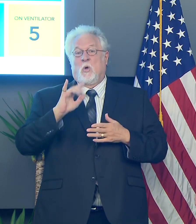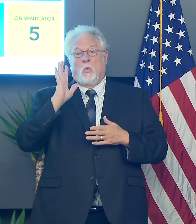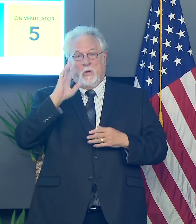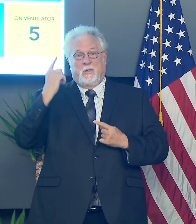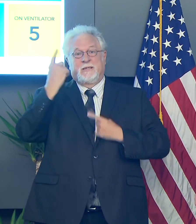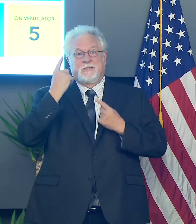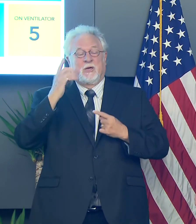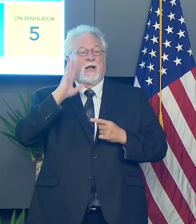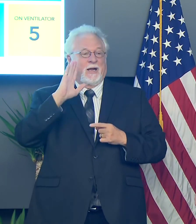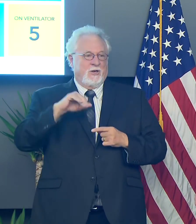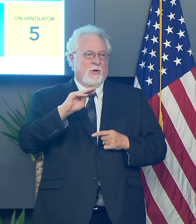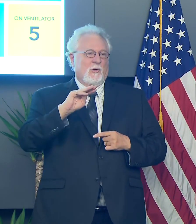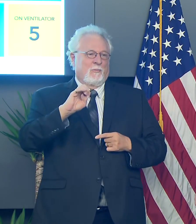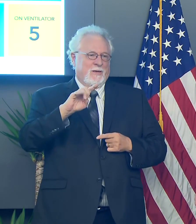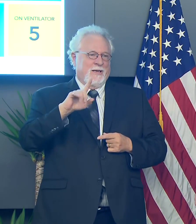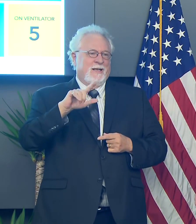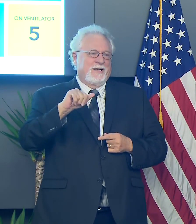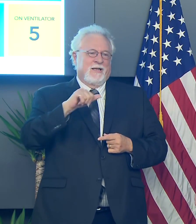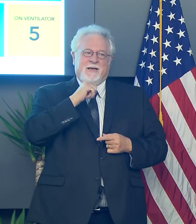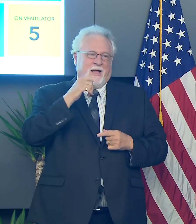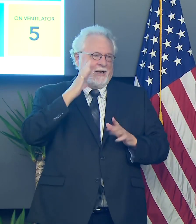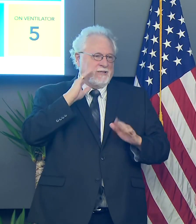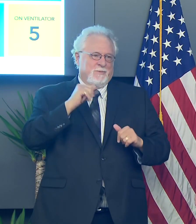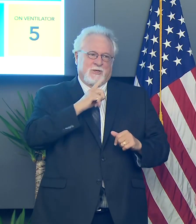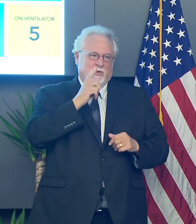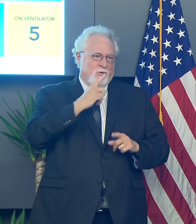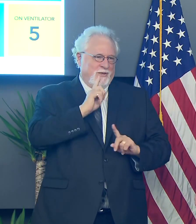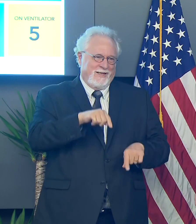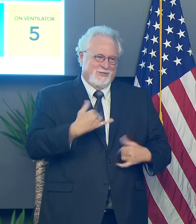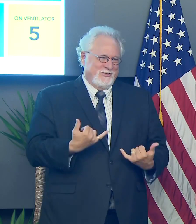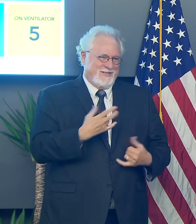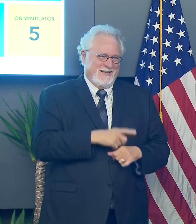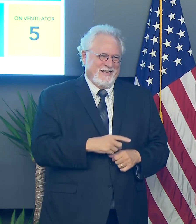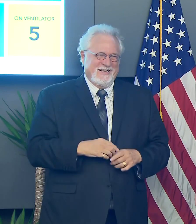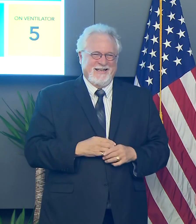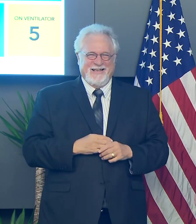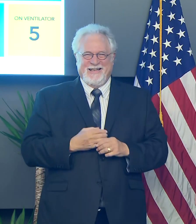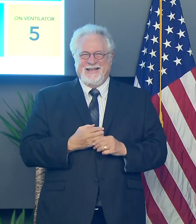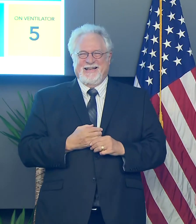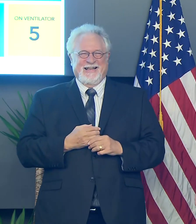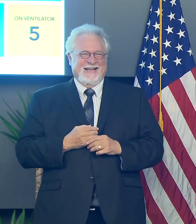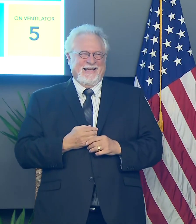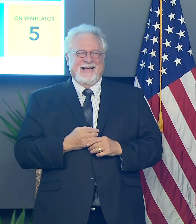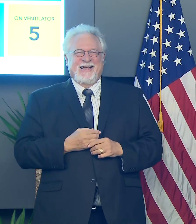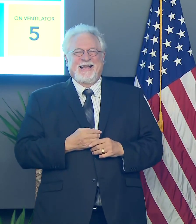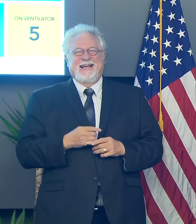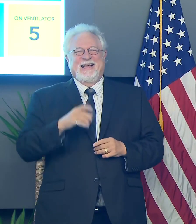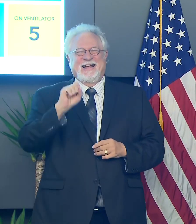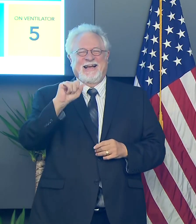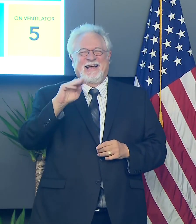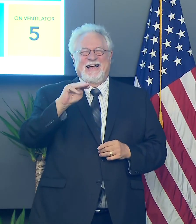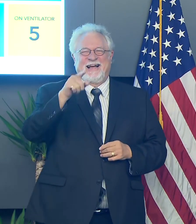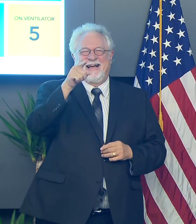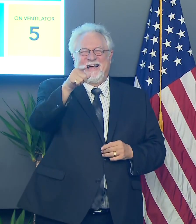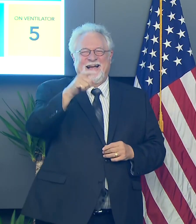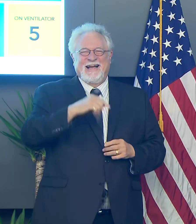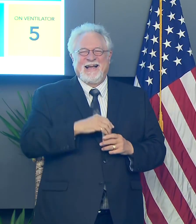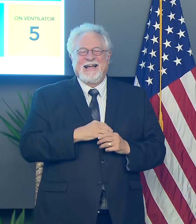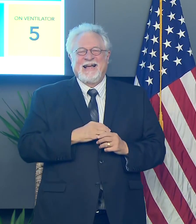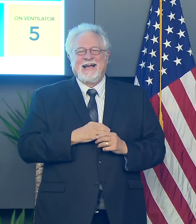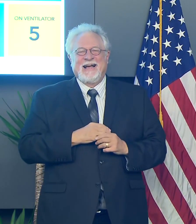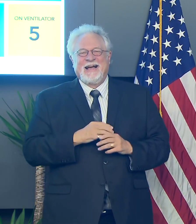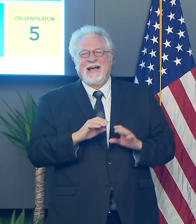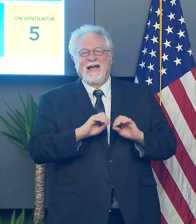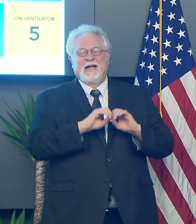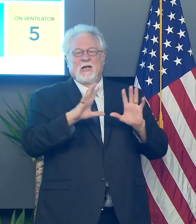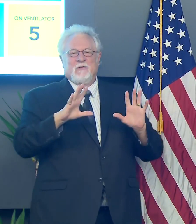considering and I know, Melinda, you didn't expect a, a real answer today. Sam? Governor, to clarify,